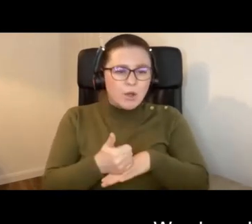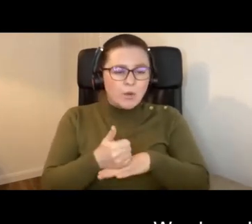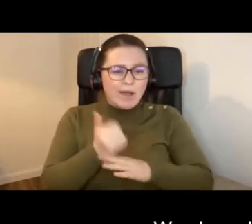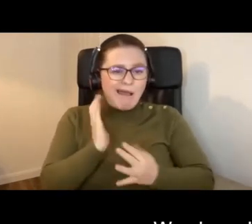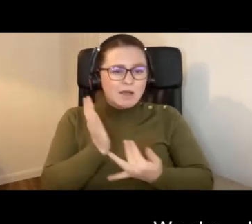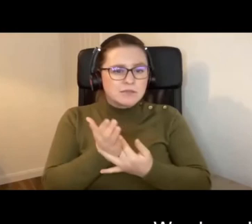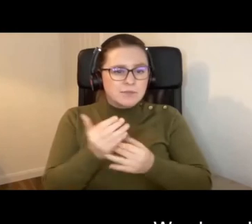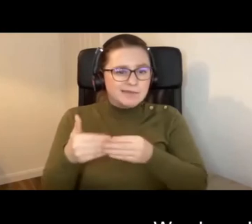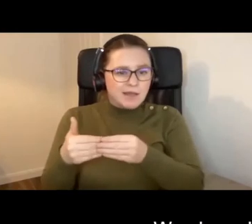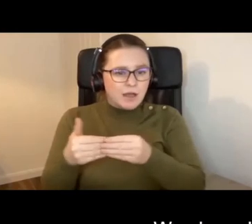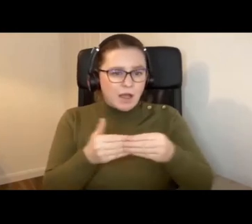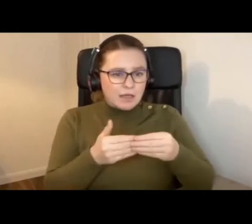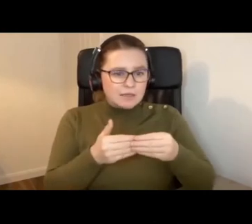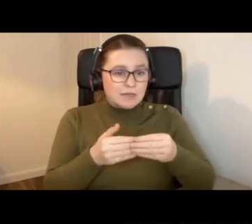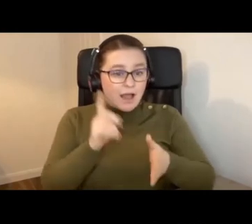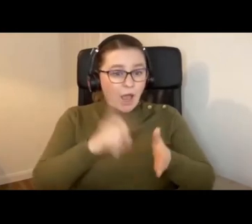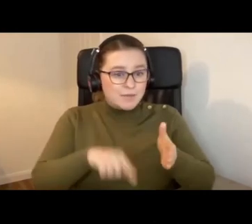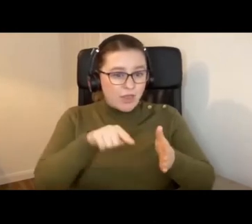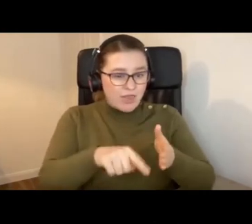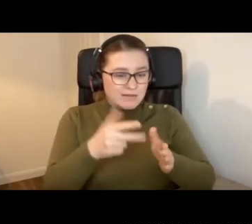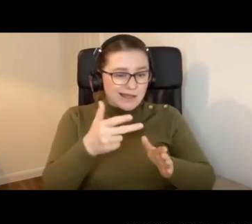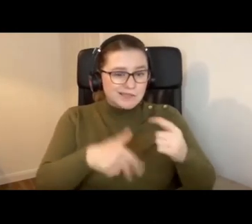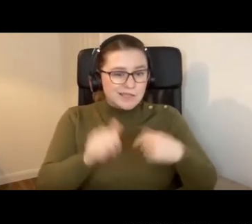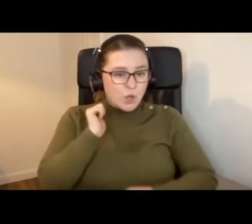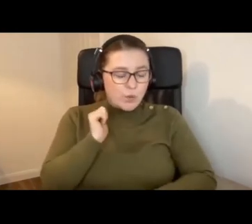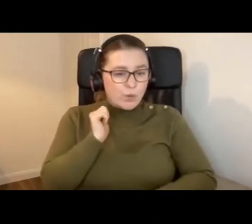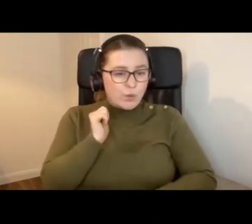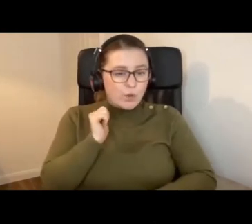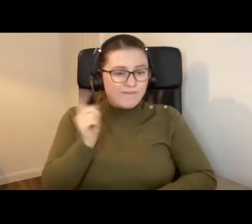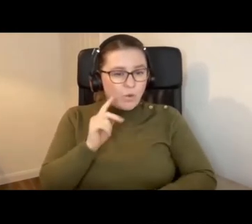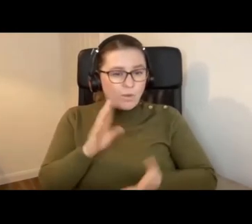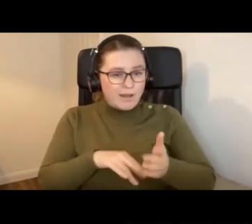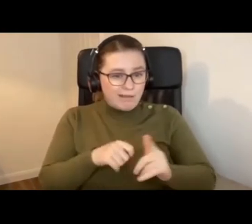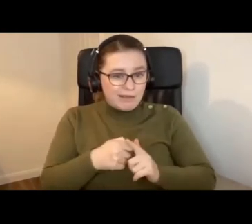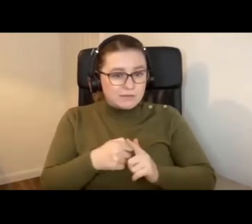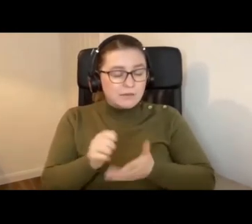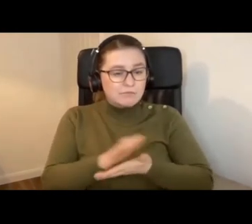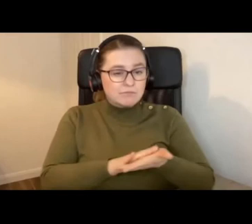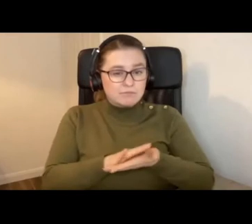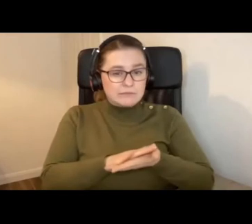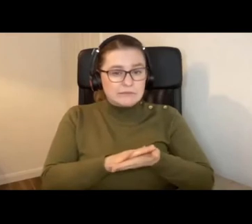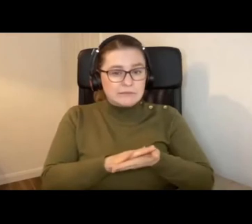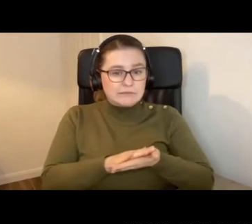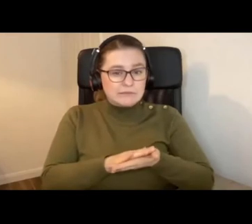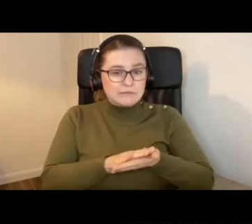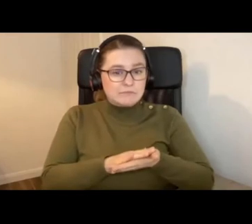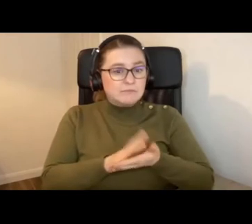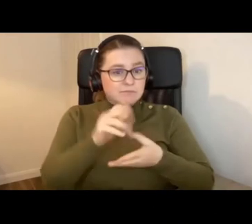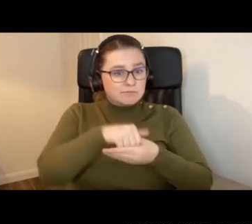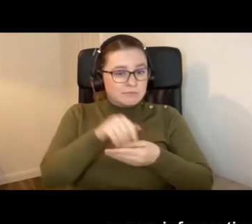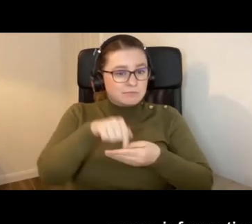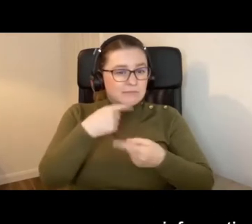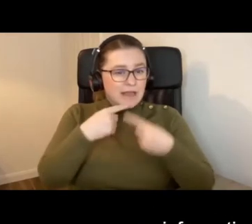guide and commissioned it eight years ago, the accessibility guide from Milton Keynes. And that does contain some